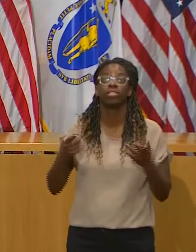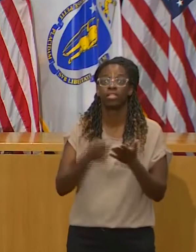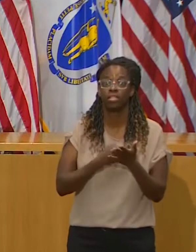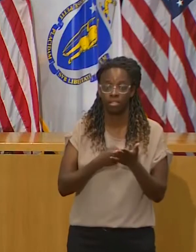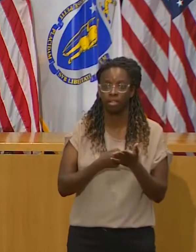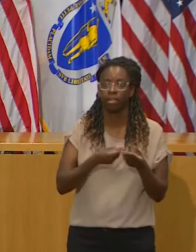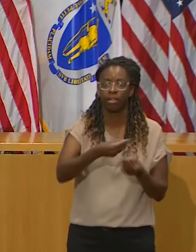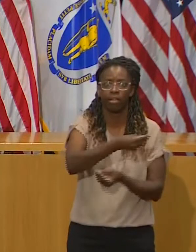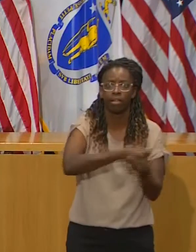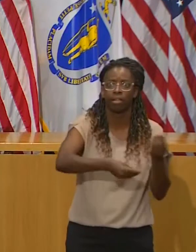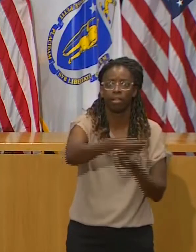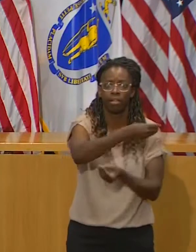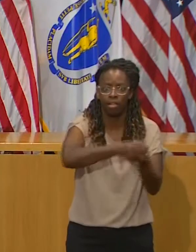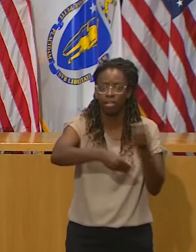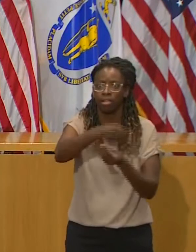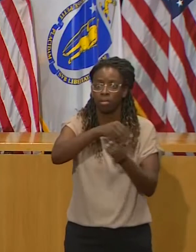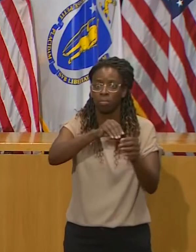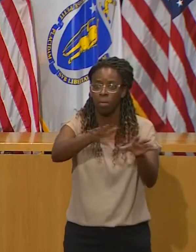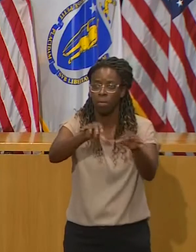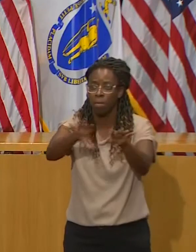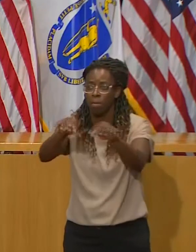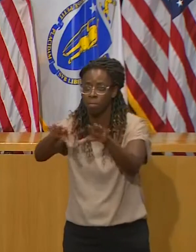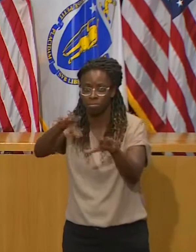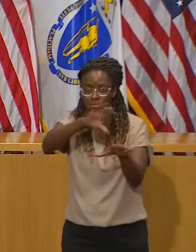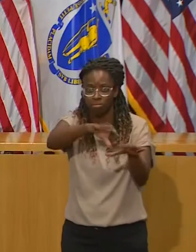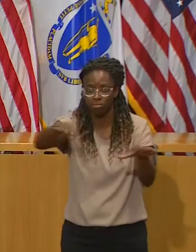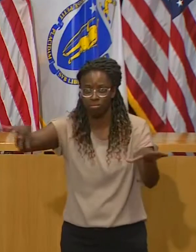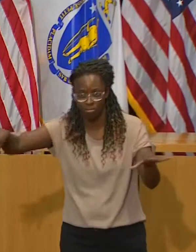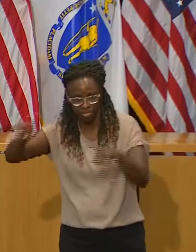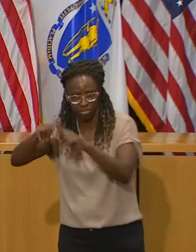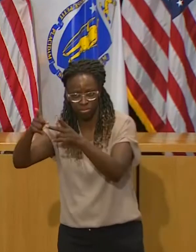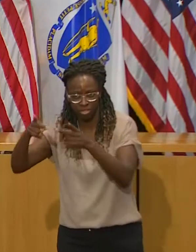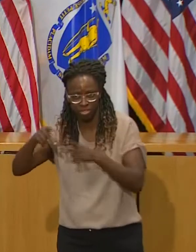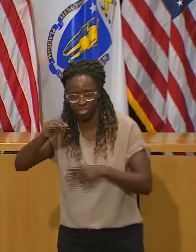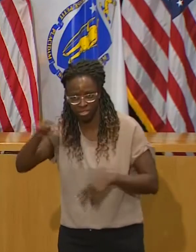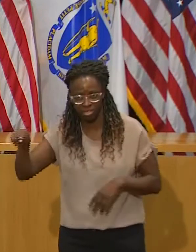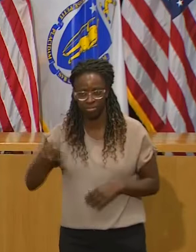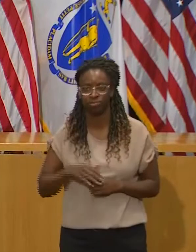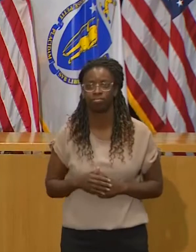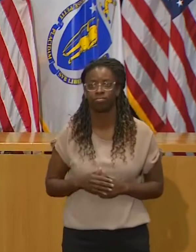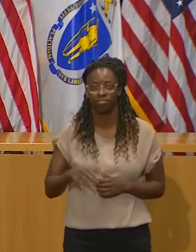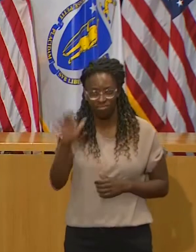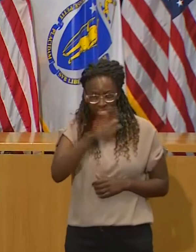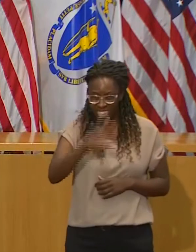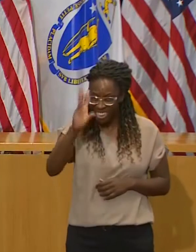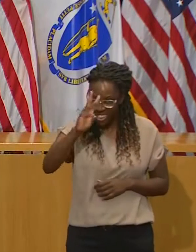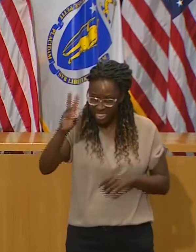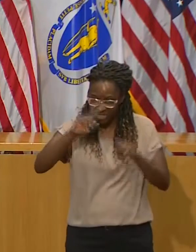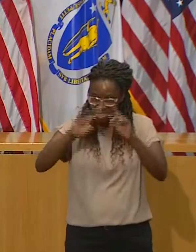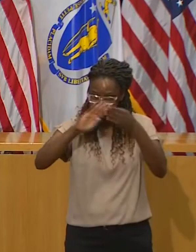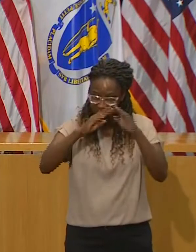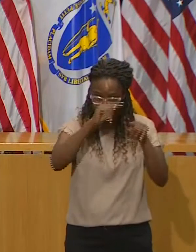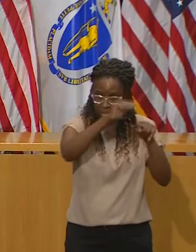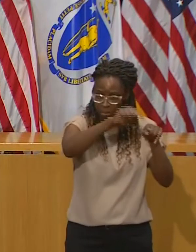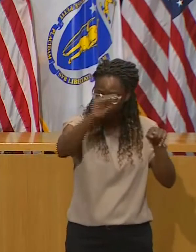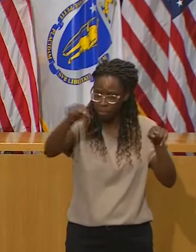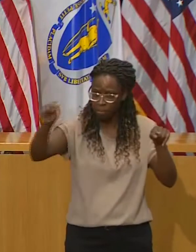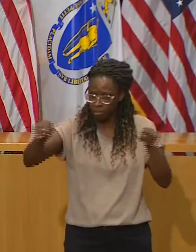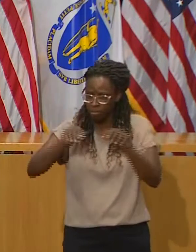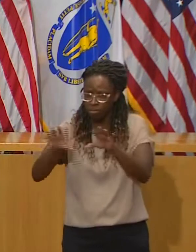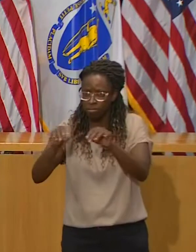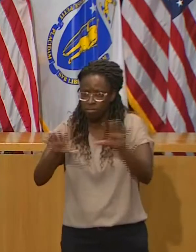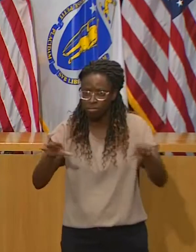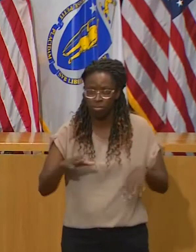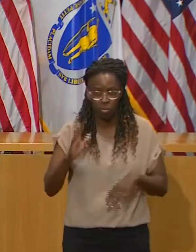the state. The cases impact at least 66 cities and towns. We also know that cases related to